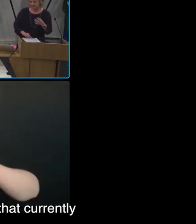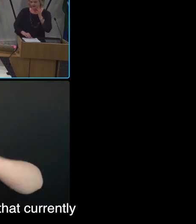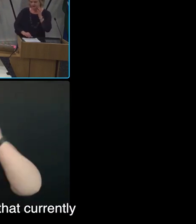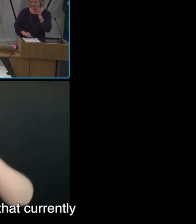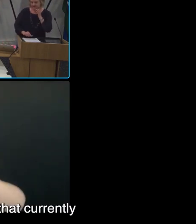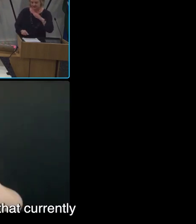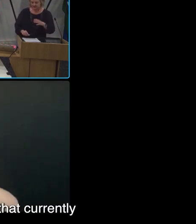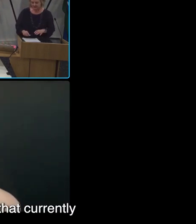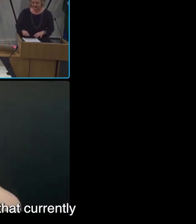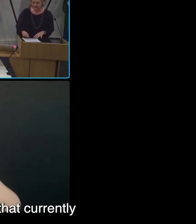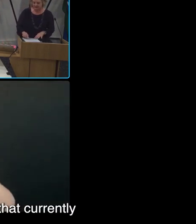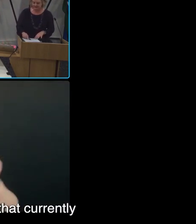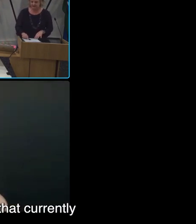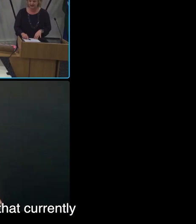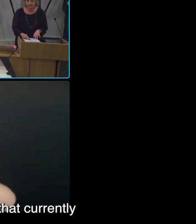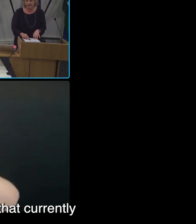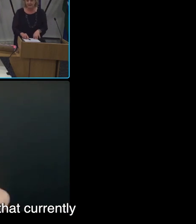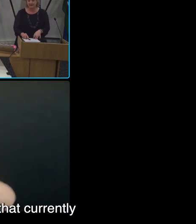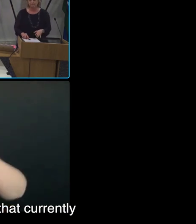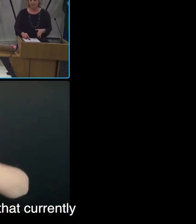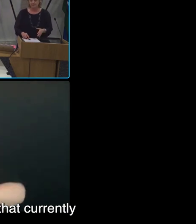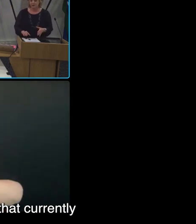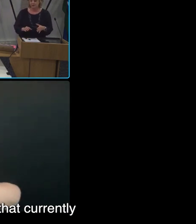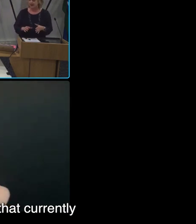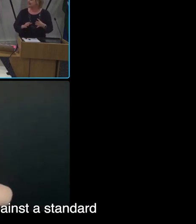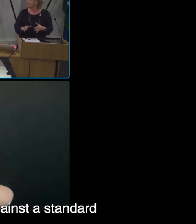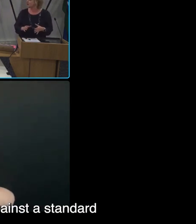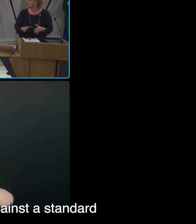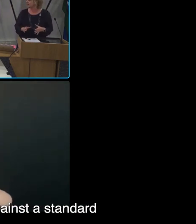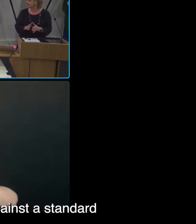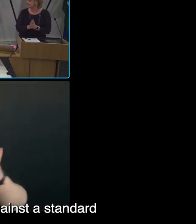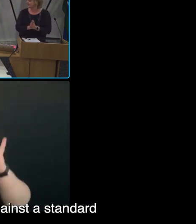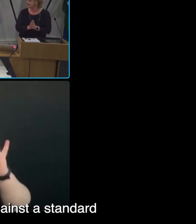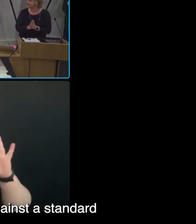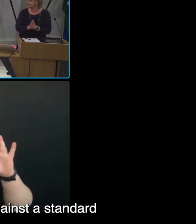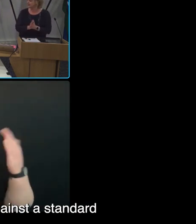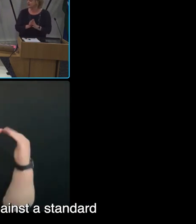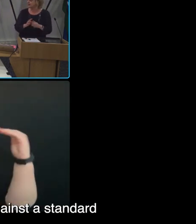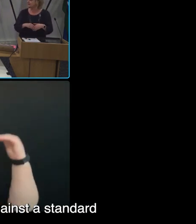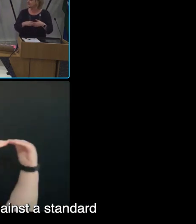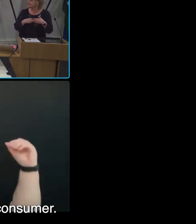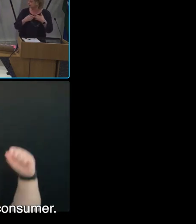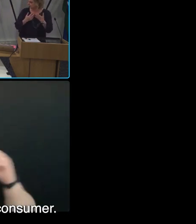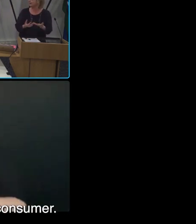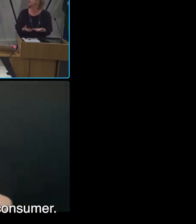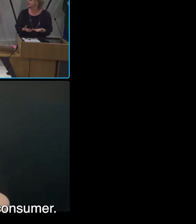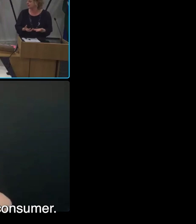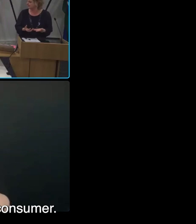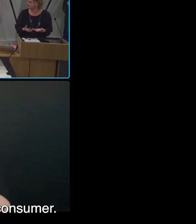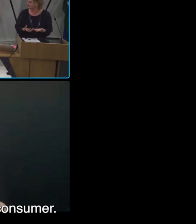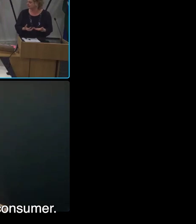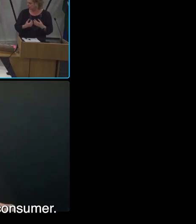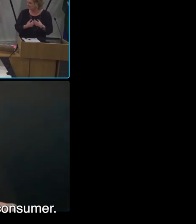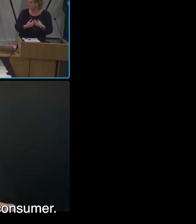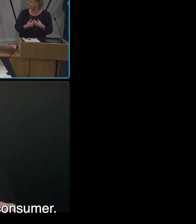Someone's noted in the chat that currently you can have non-compliance against a standard on the experience of one